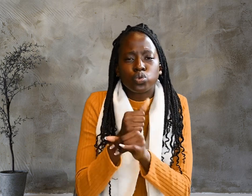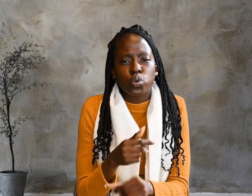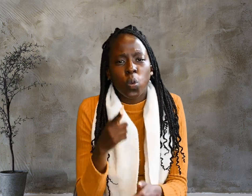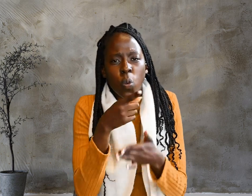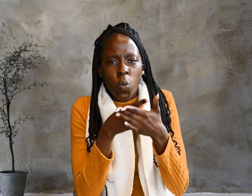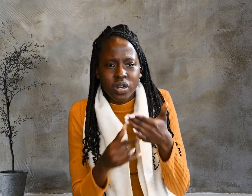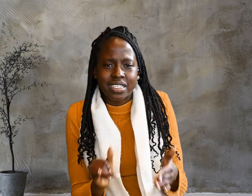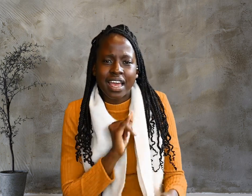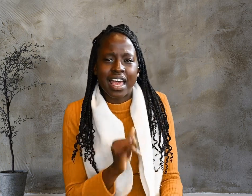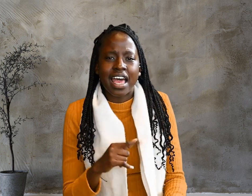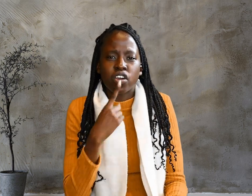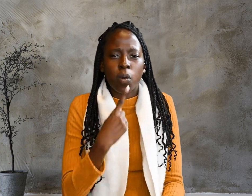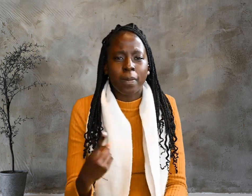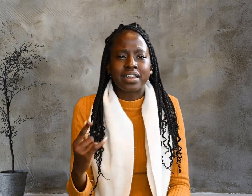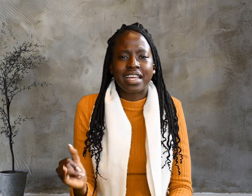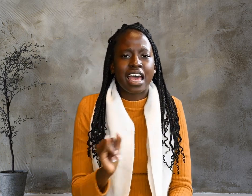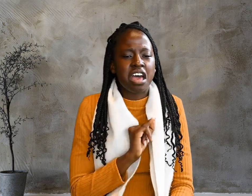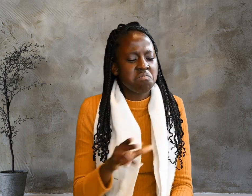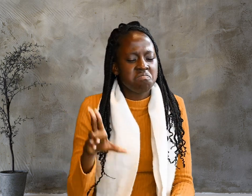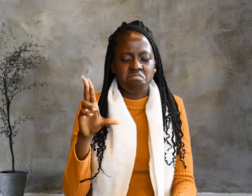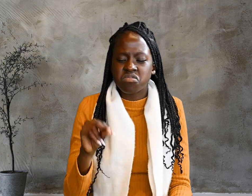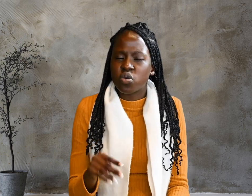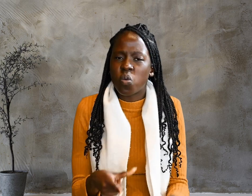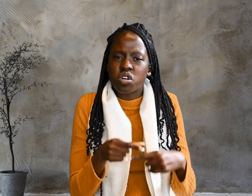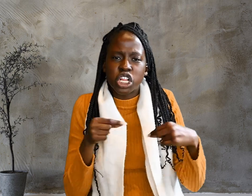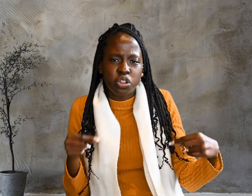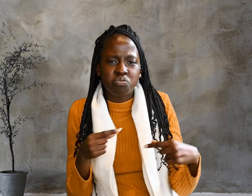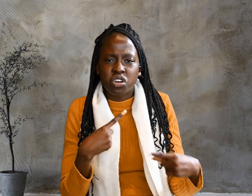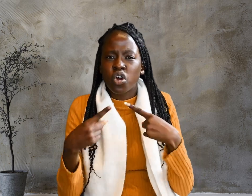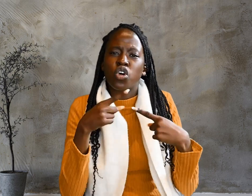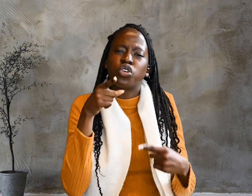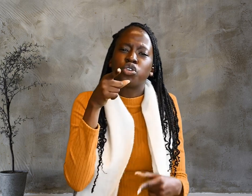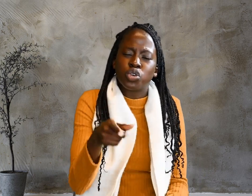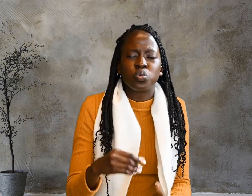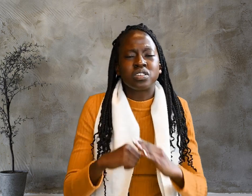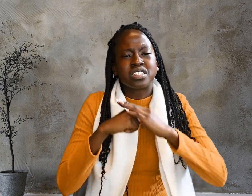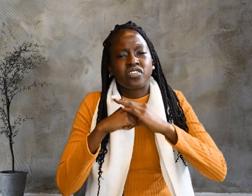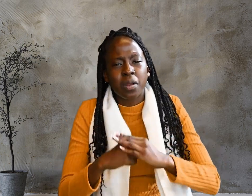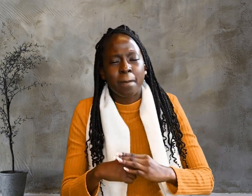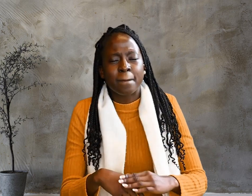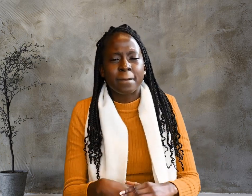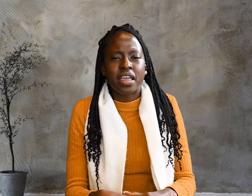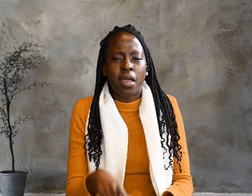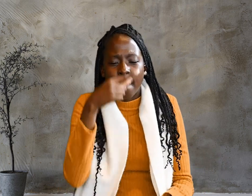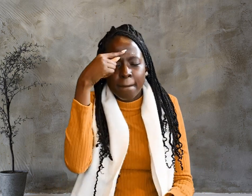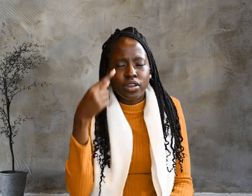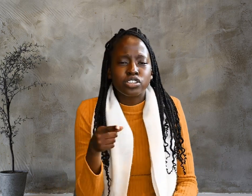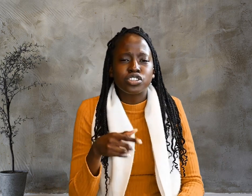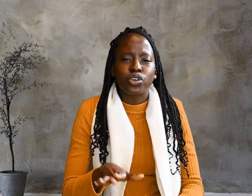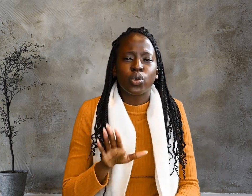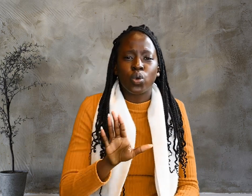I no longer call you servants, because a servant does not know his master's business.